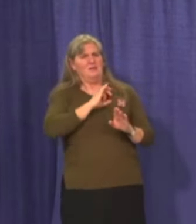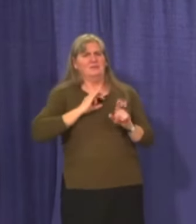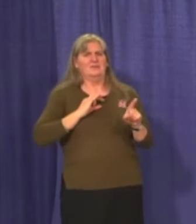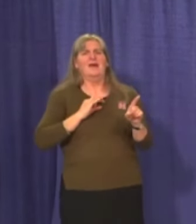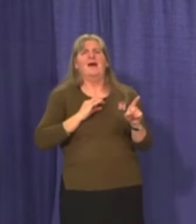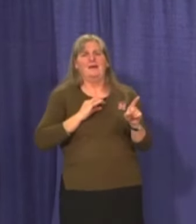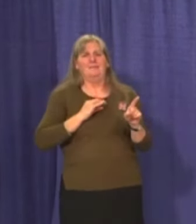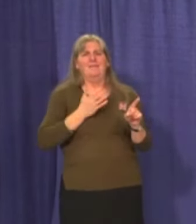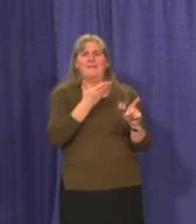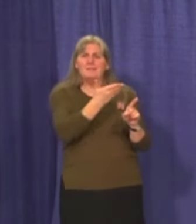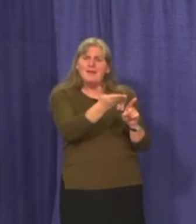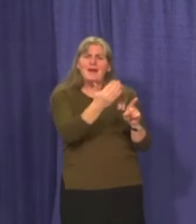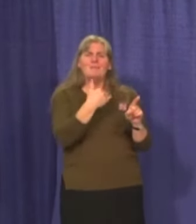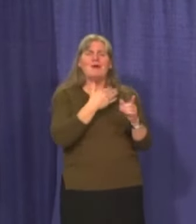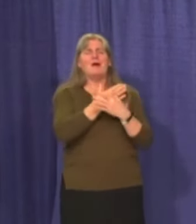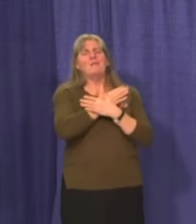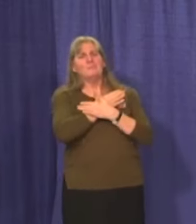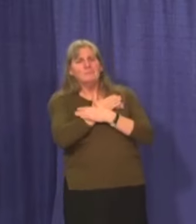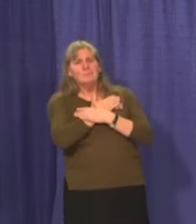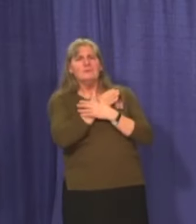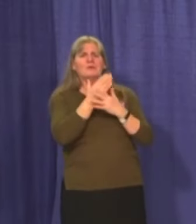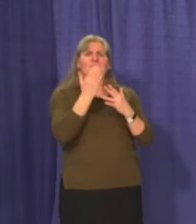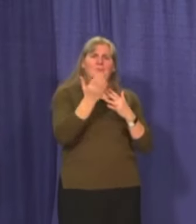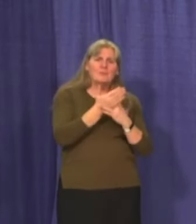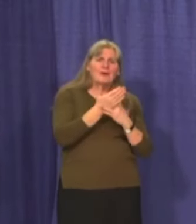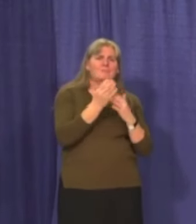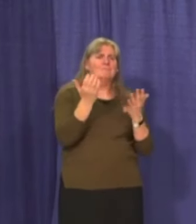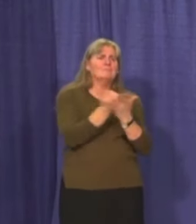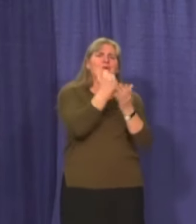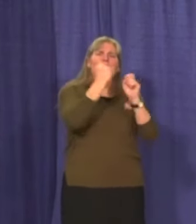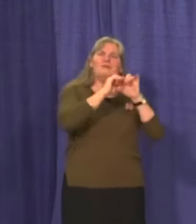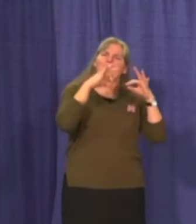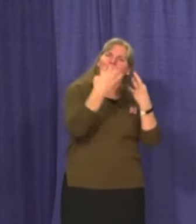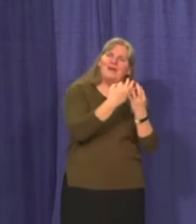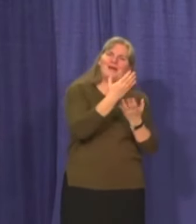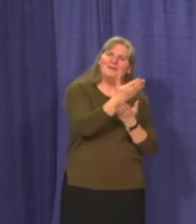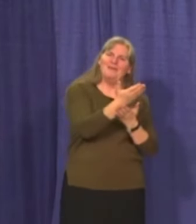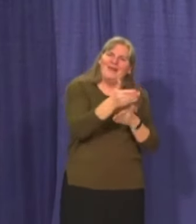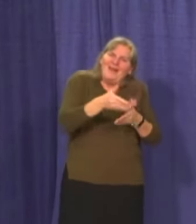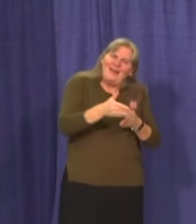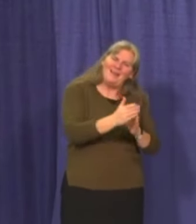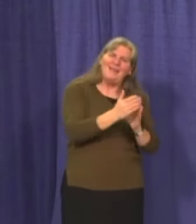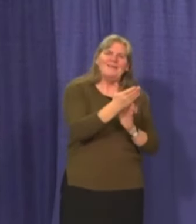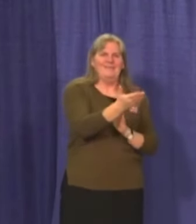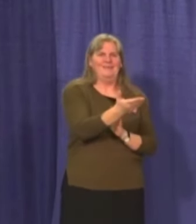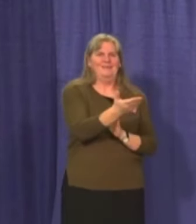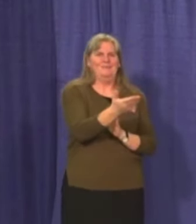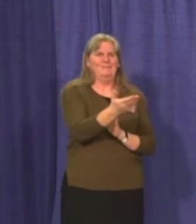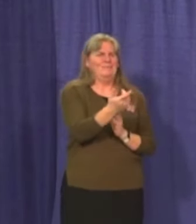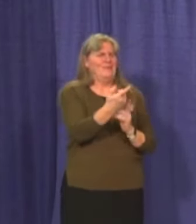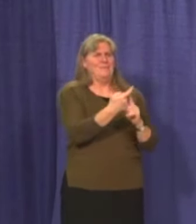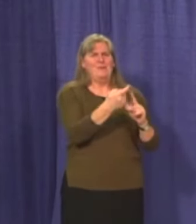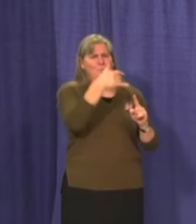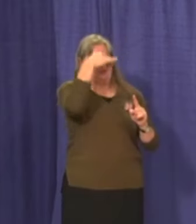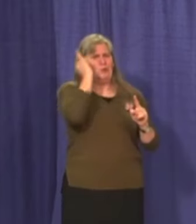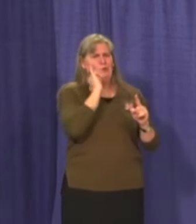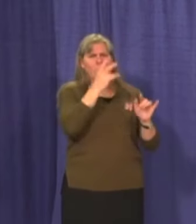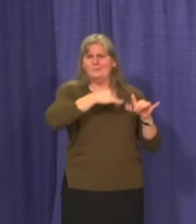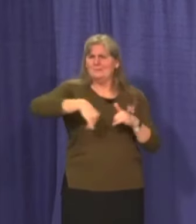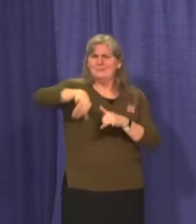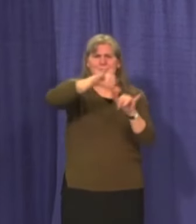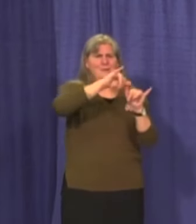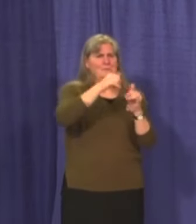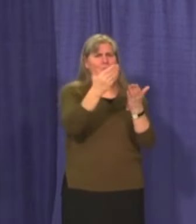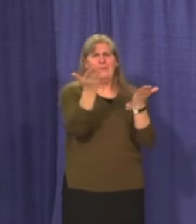have, uh, downtime and rest time and family time, these are, these are all Yukoners, uh, doing their part